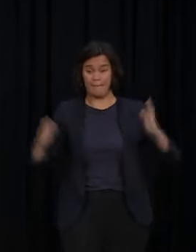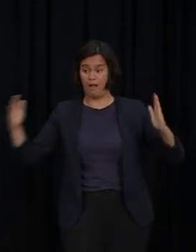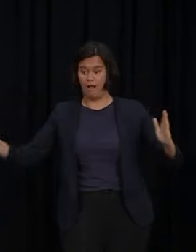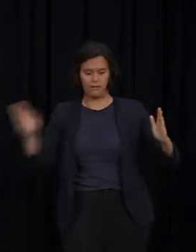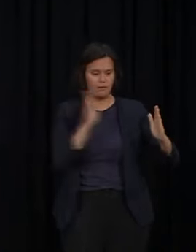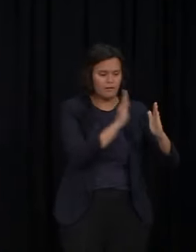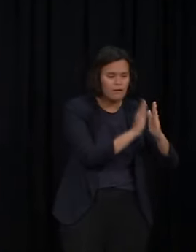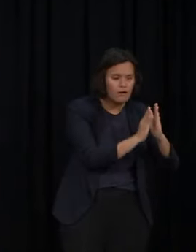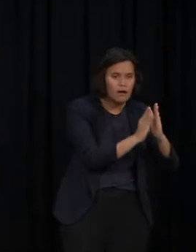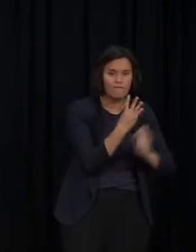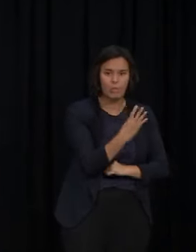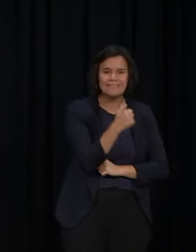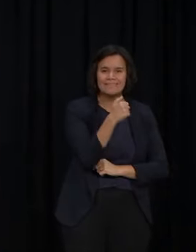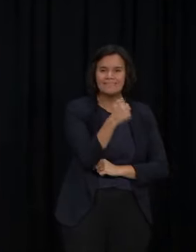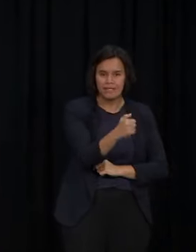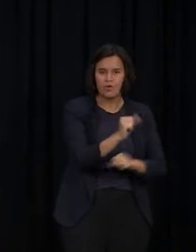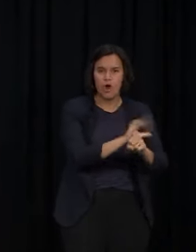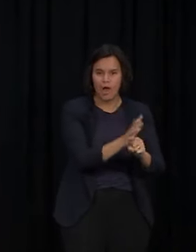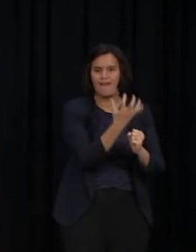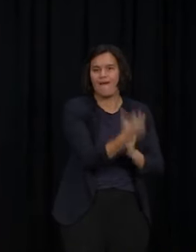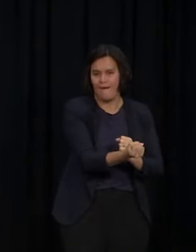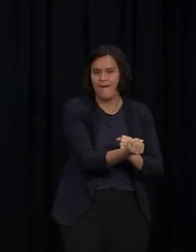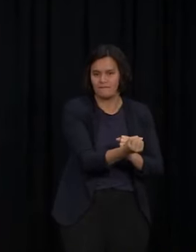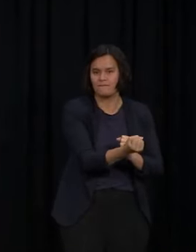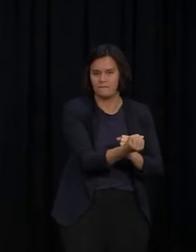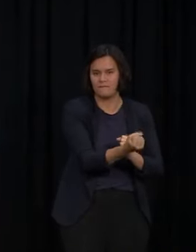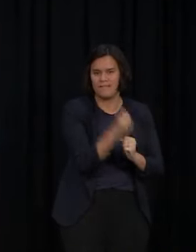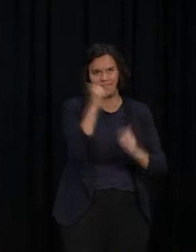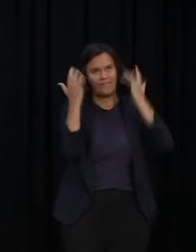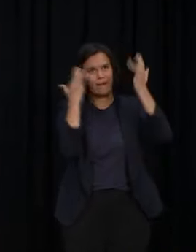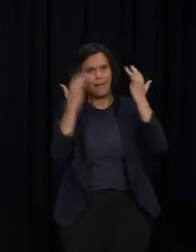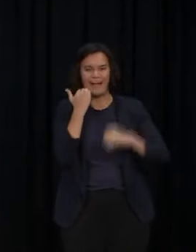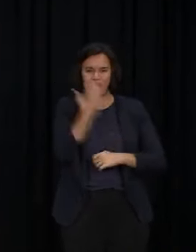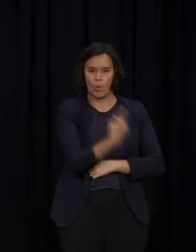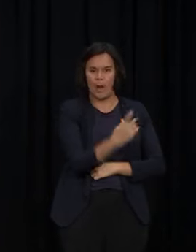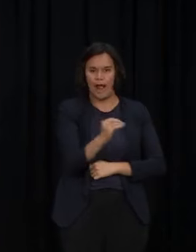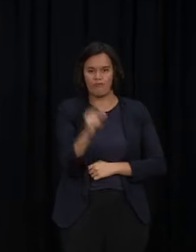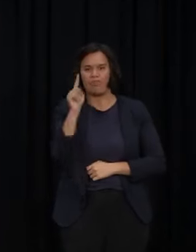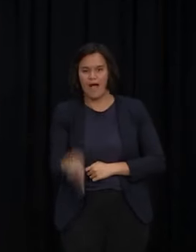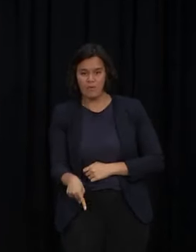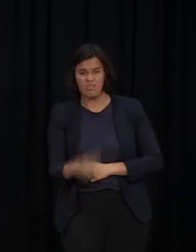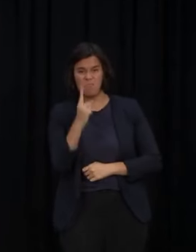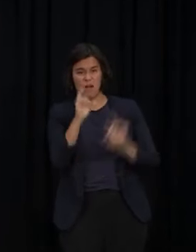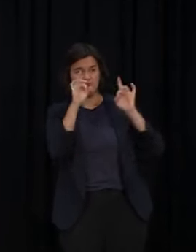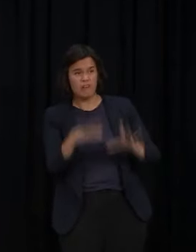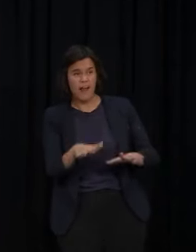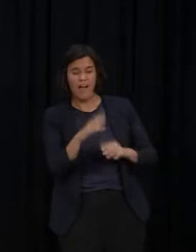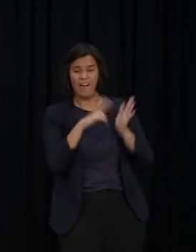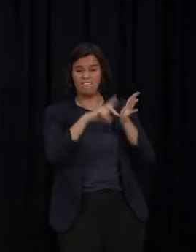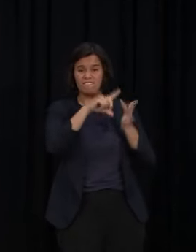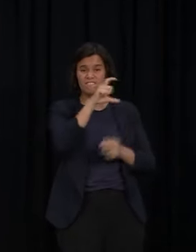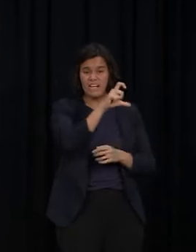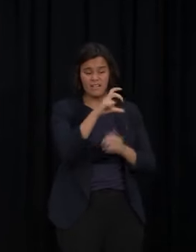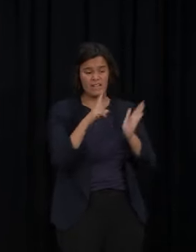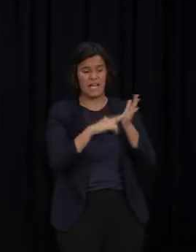in New South Wales and 664 in Victoria at the same point in the outbreak. Our hospitalizations too are